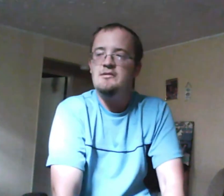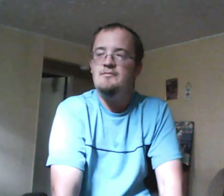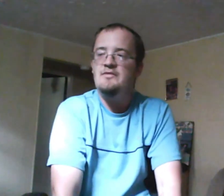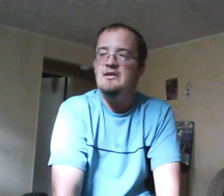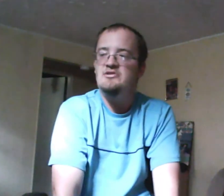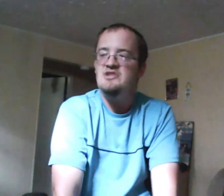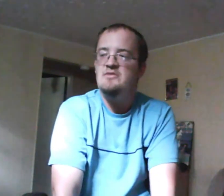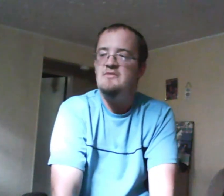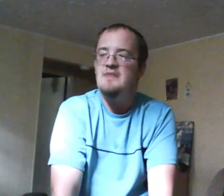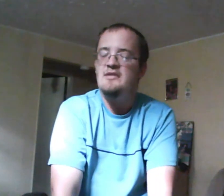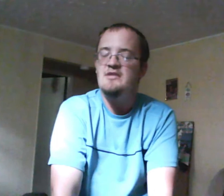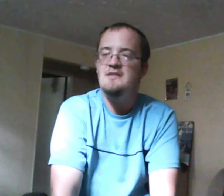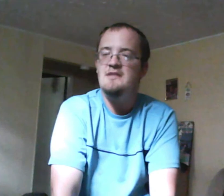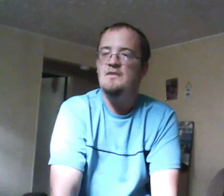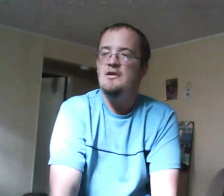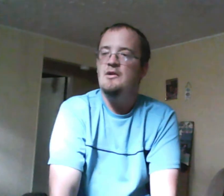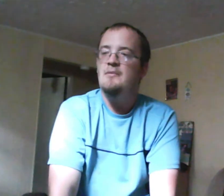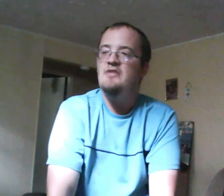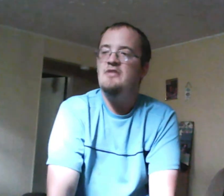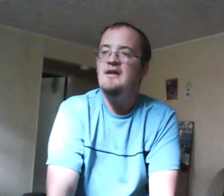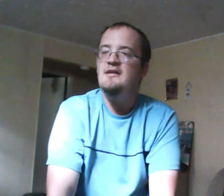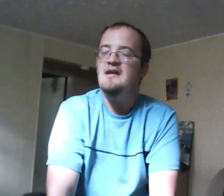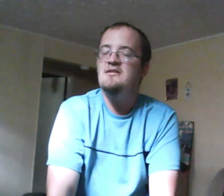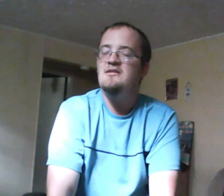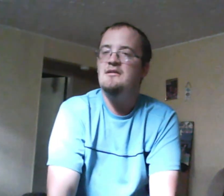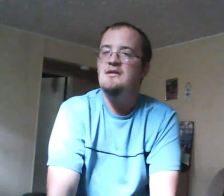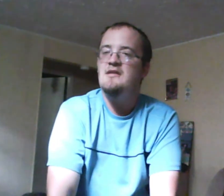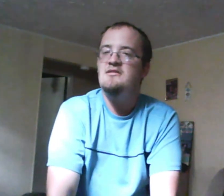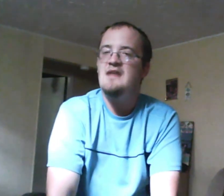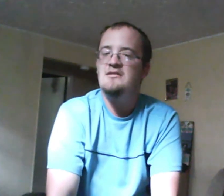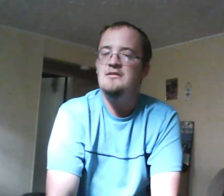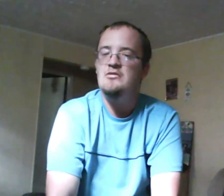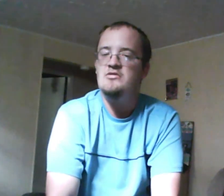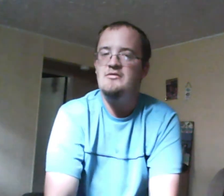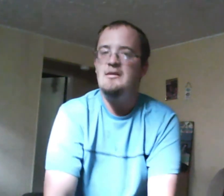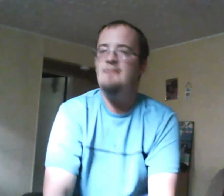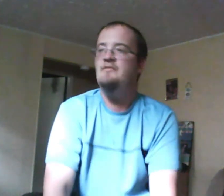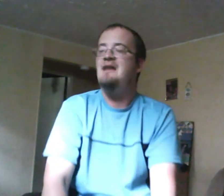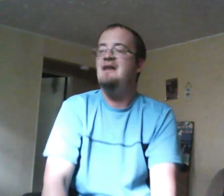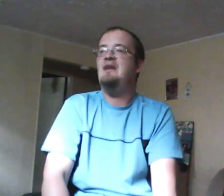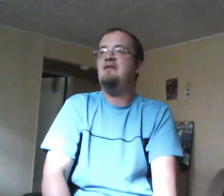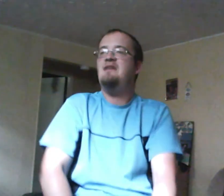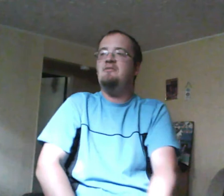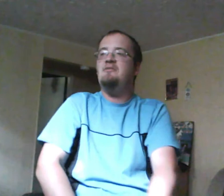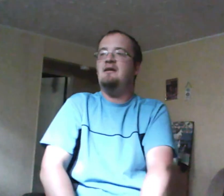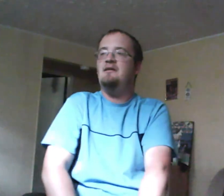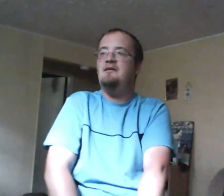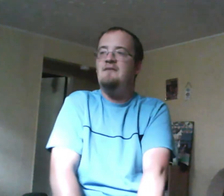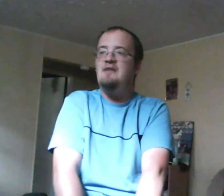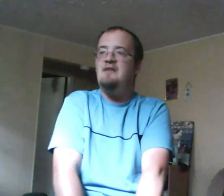she's with Miles and then Miles finally gets his dad's goose if you will and Miles tells Maya thanks for everything check up